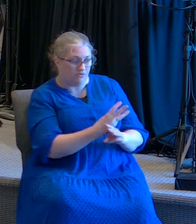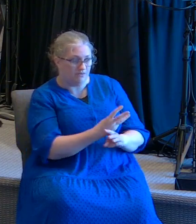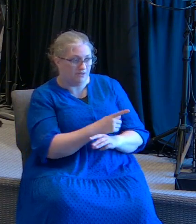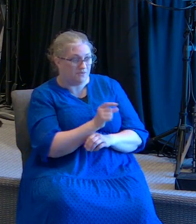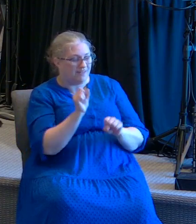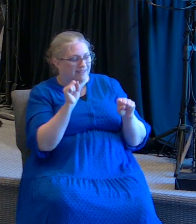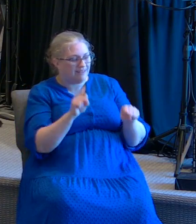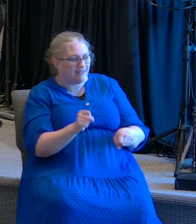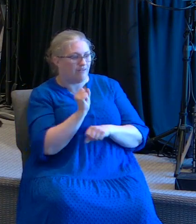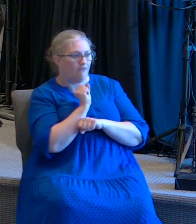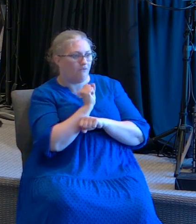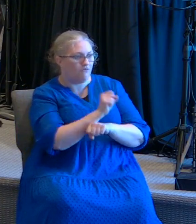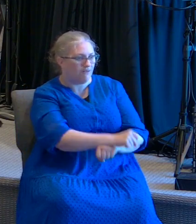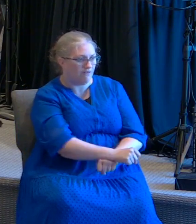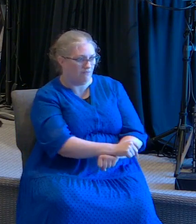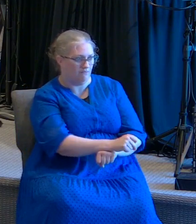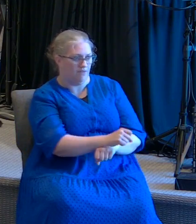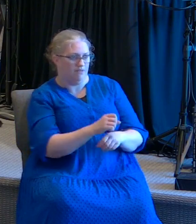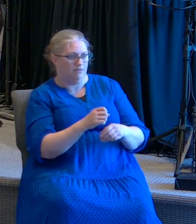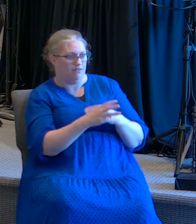this world and